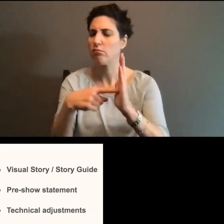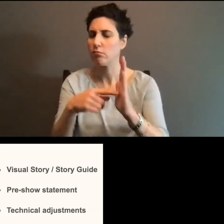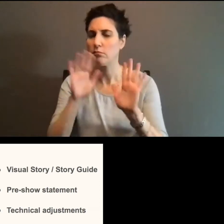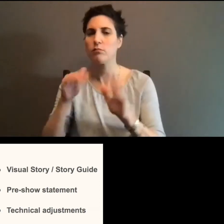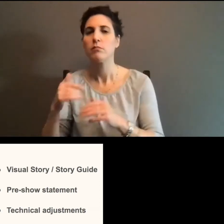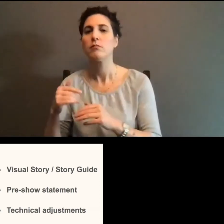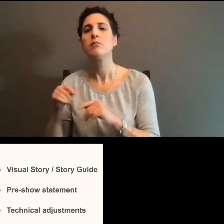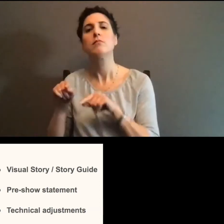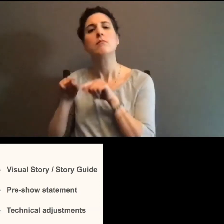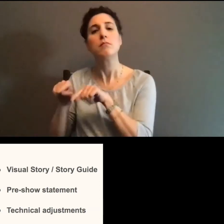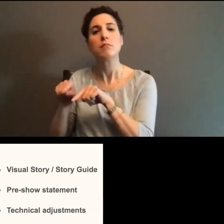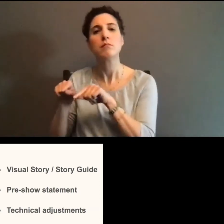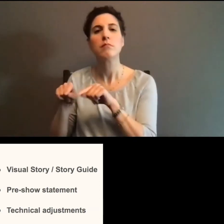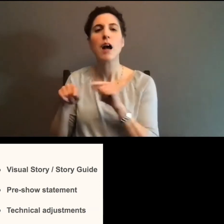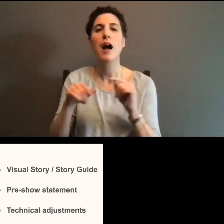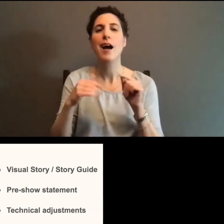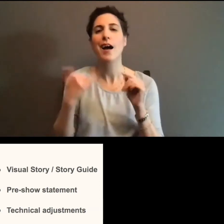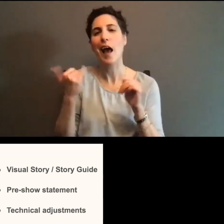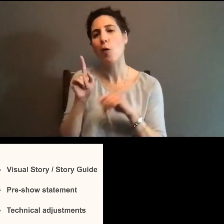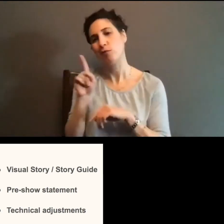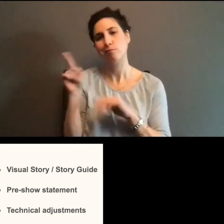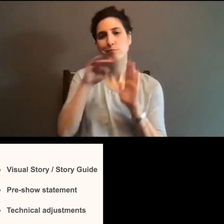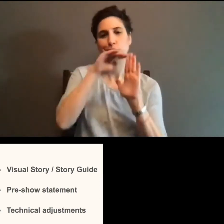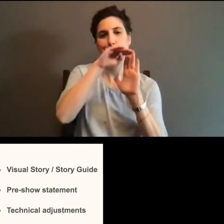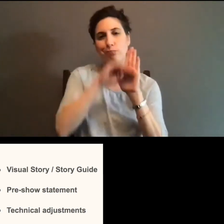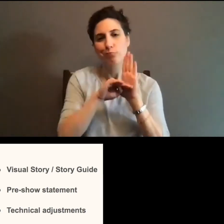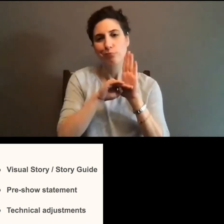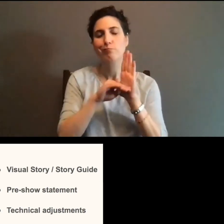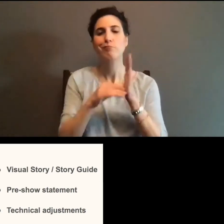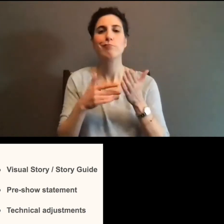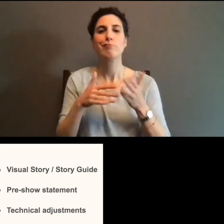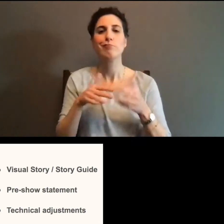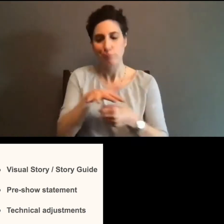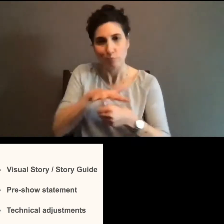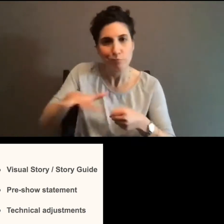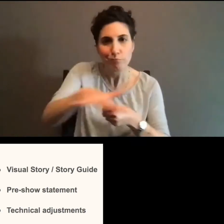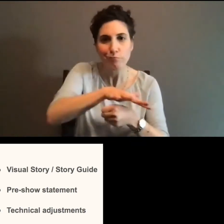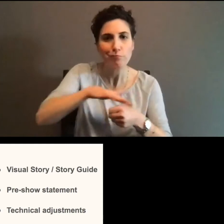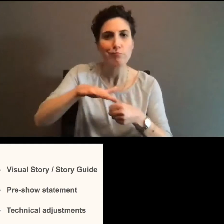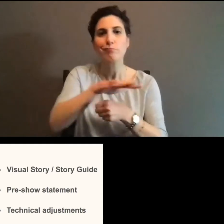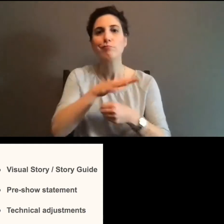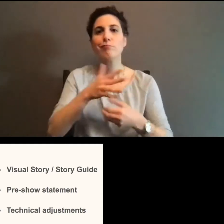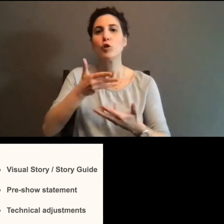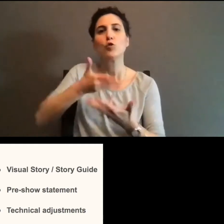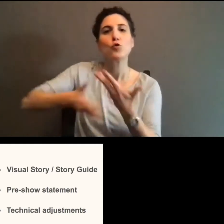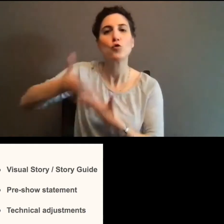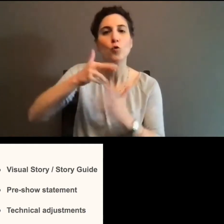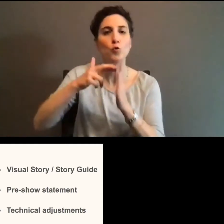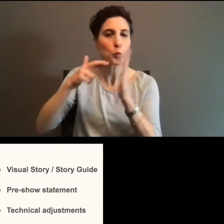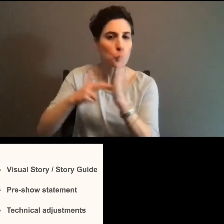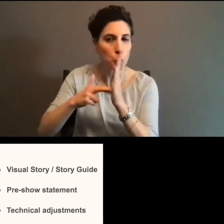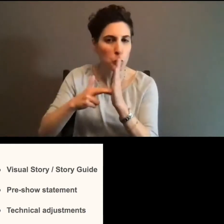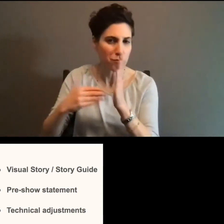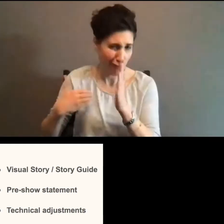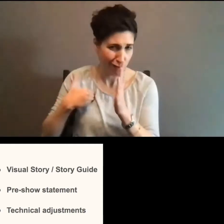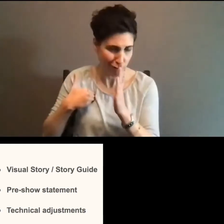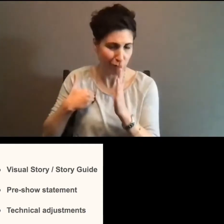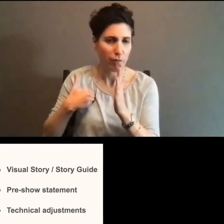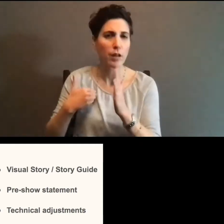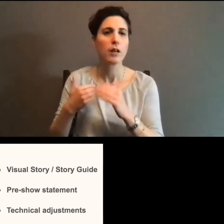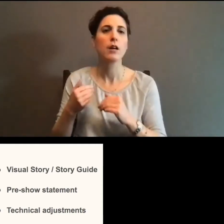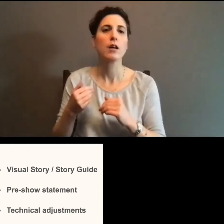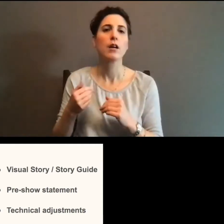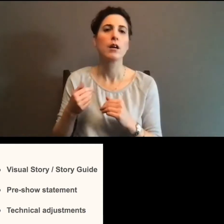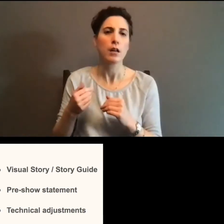basically a guide to the venue. Um, the social rules of the space that you're entering, it's